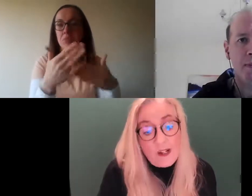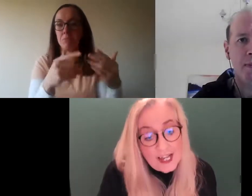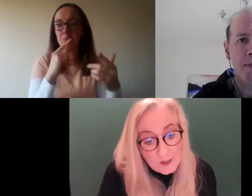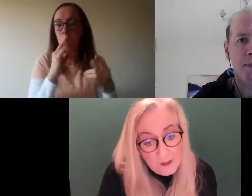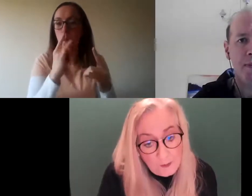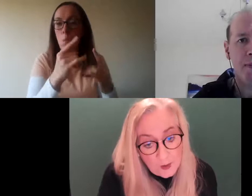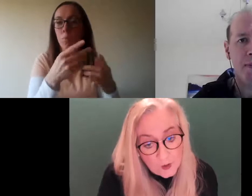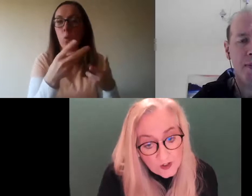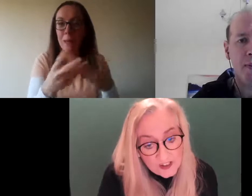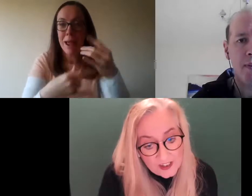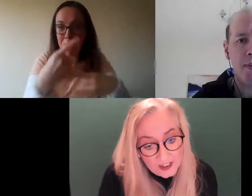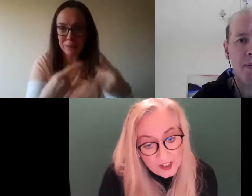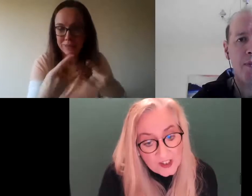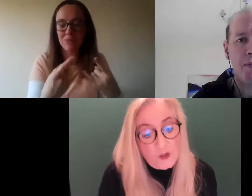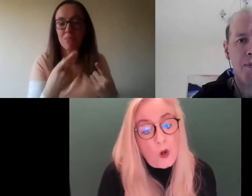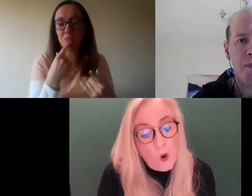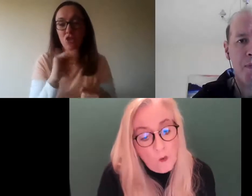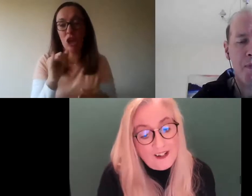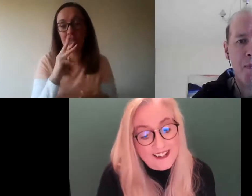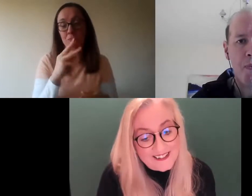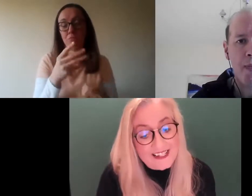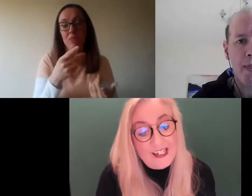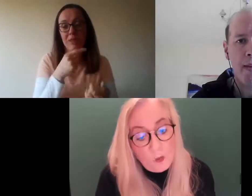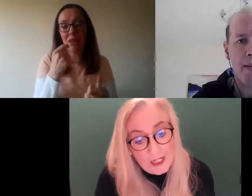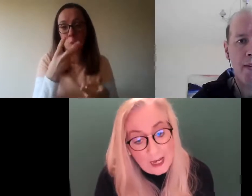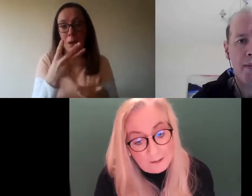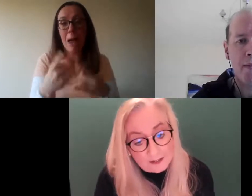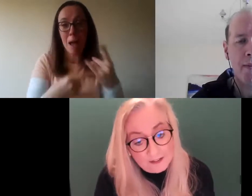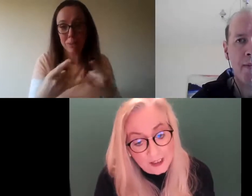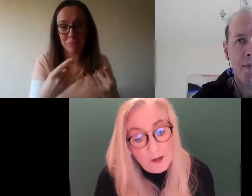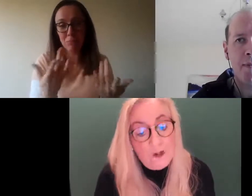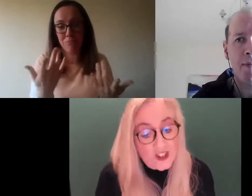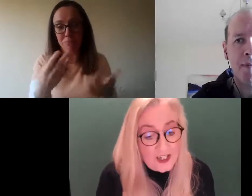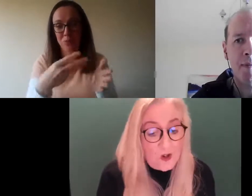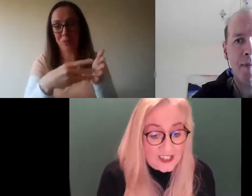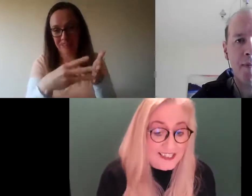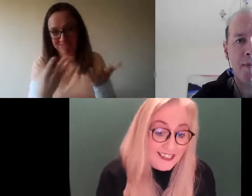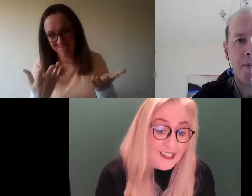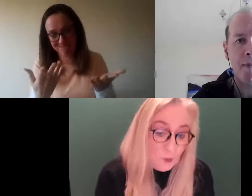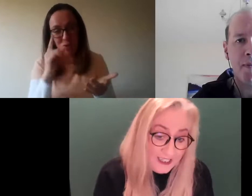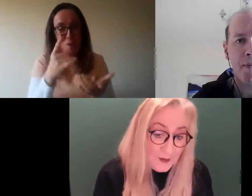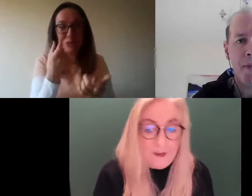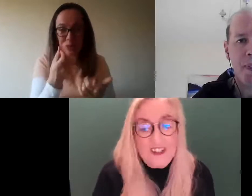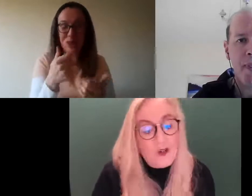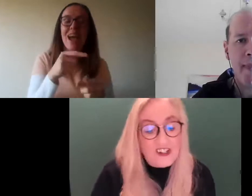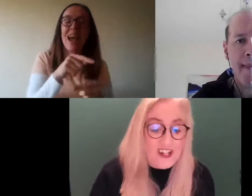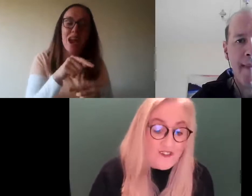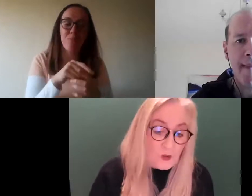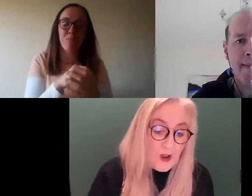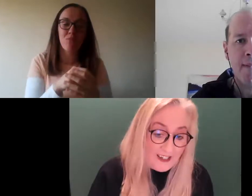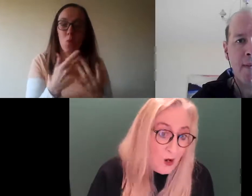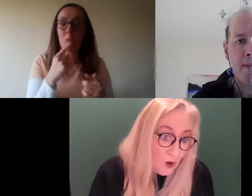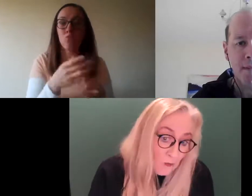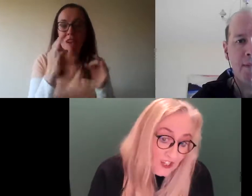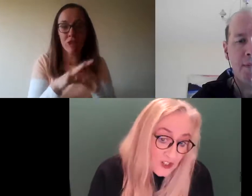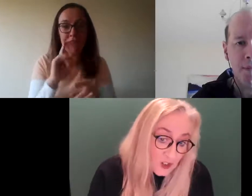Now, it has been proposed. So, the hope is that it will happen. But Johnny Wall said it will, but the question of